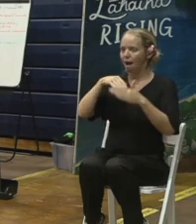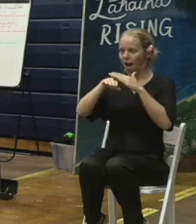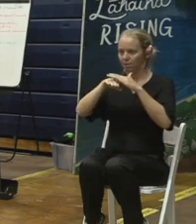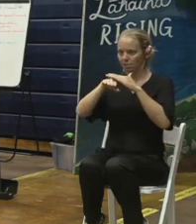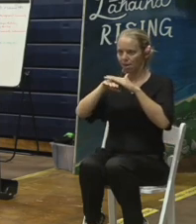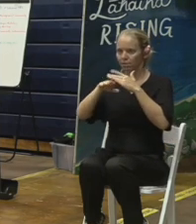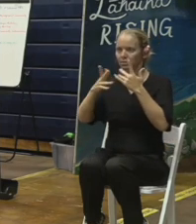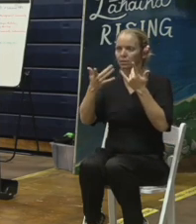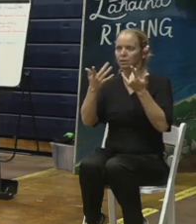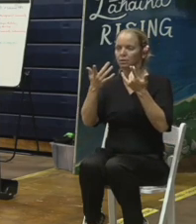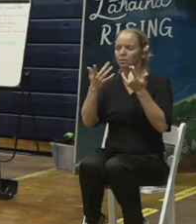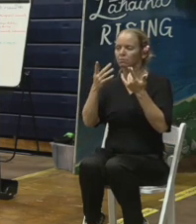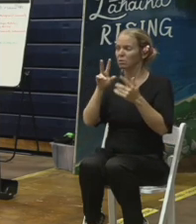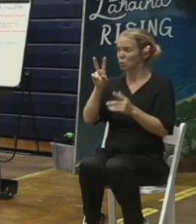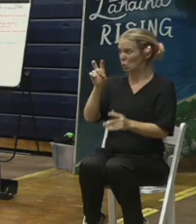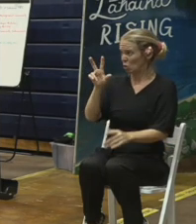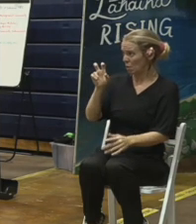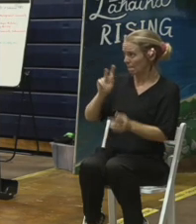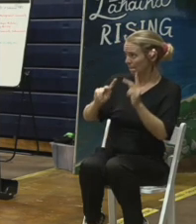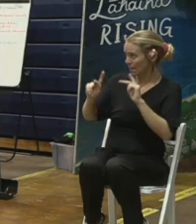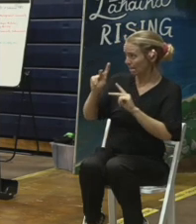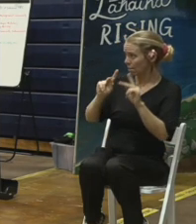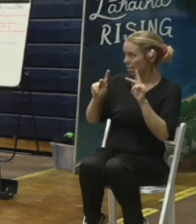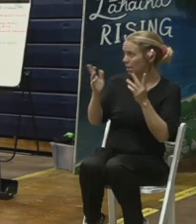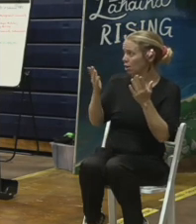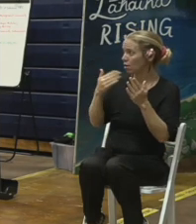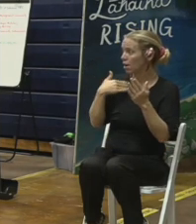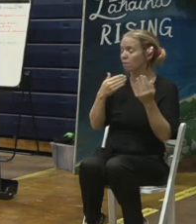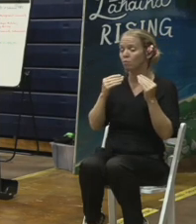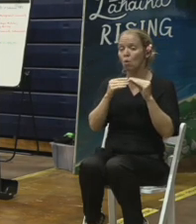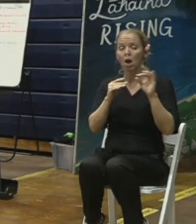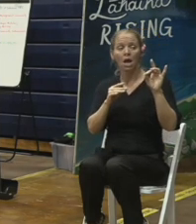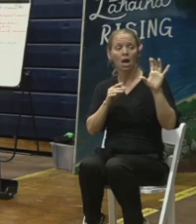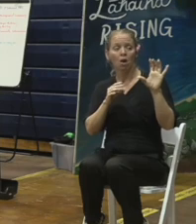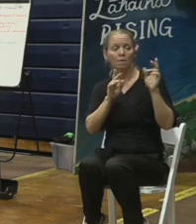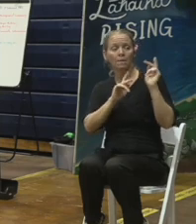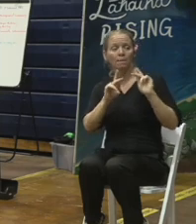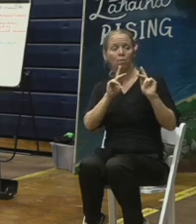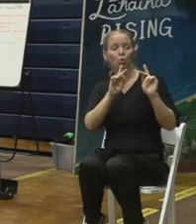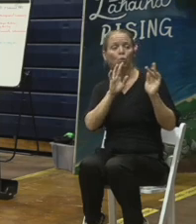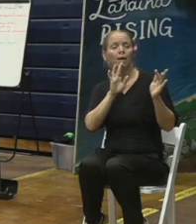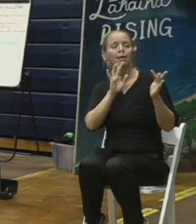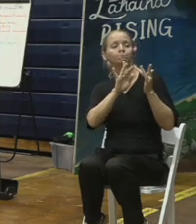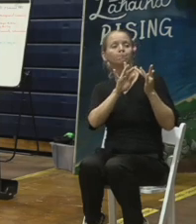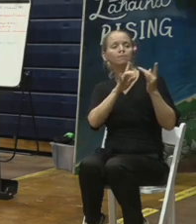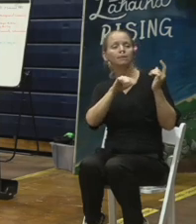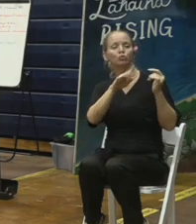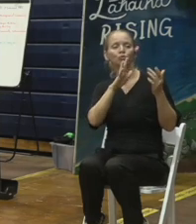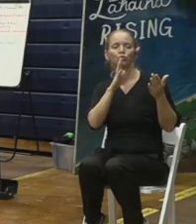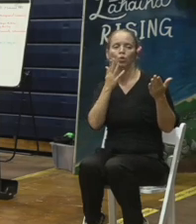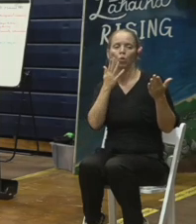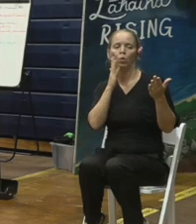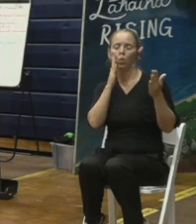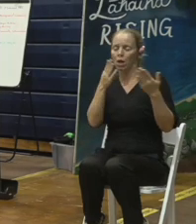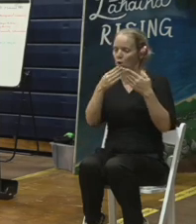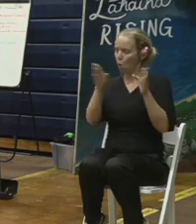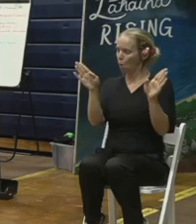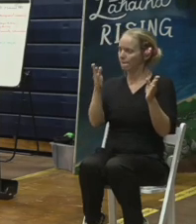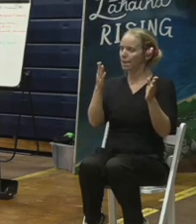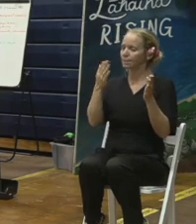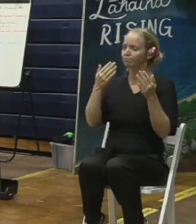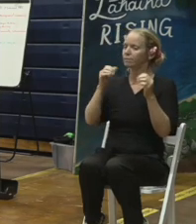-300 people here tonight or there's another 800 people that we can account forward to so mahalo thank you